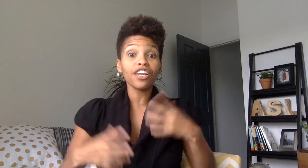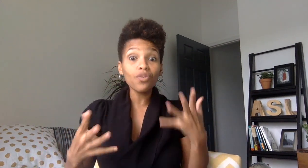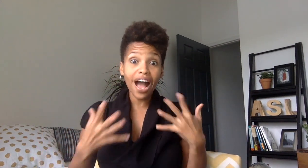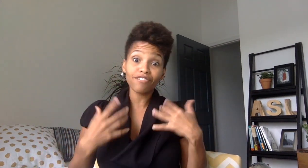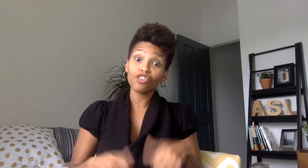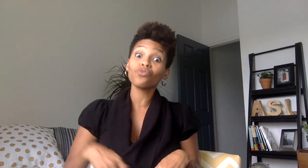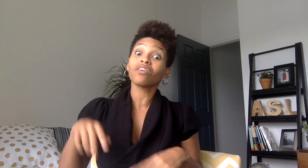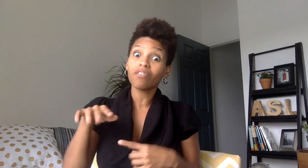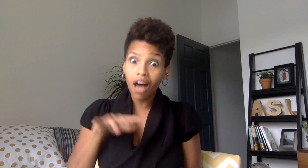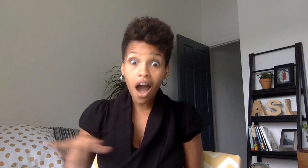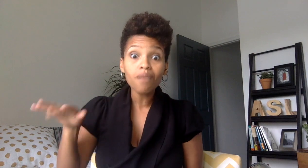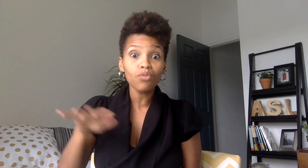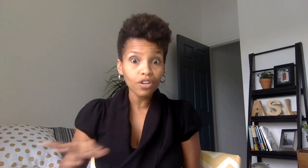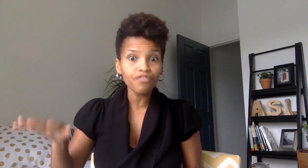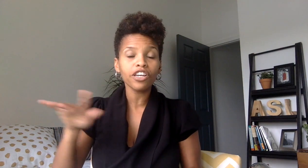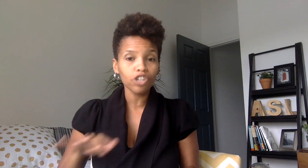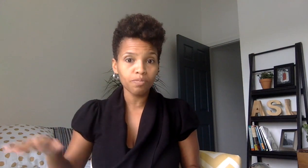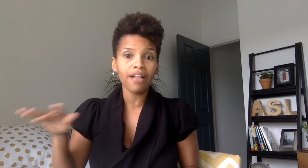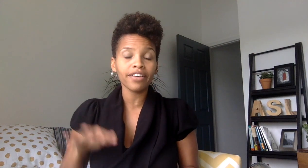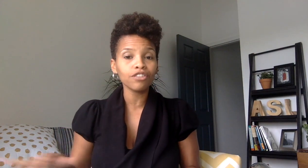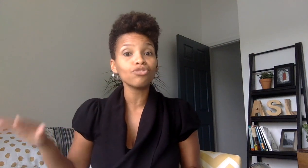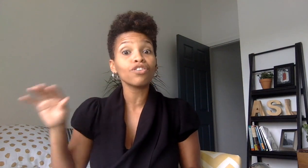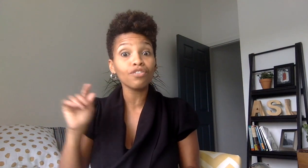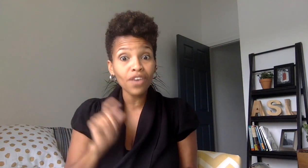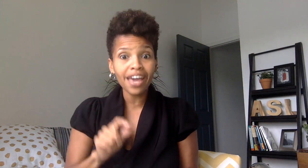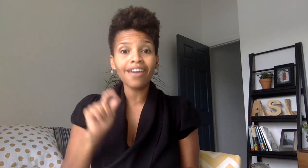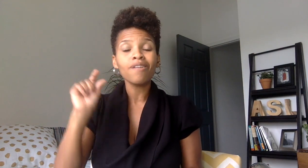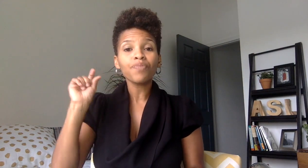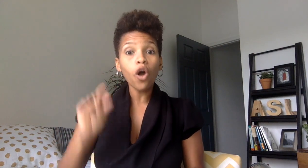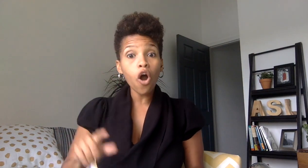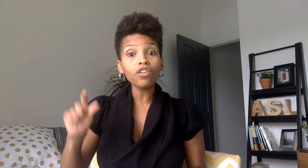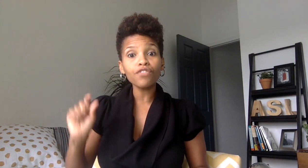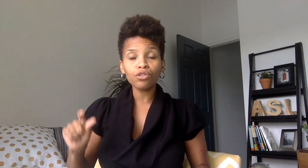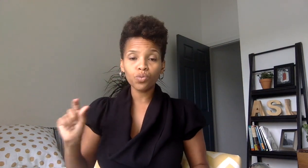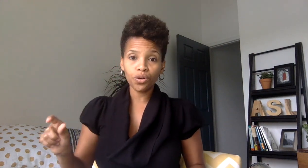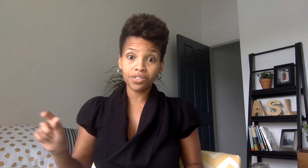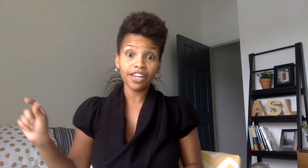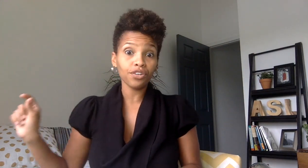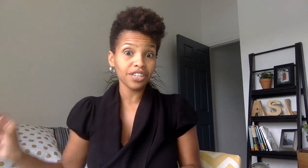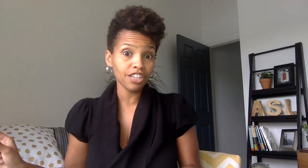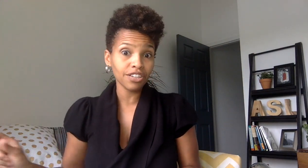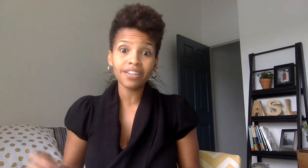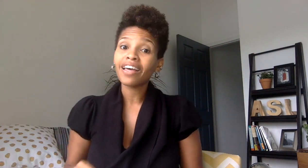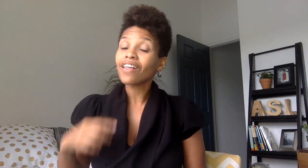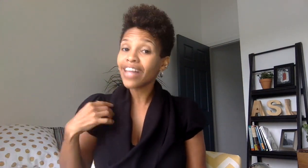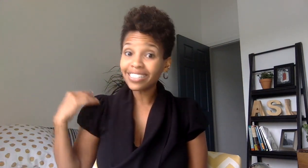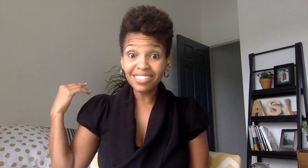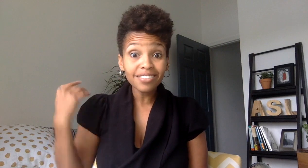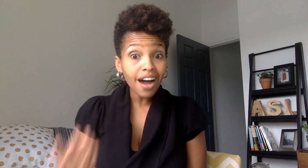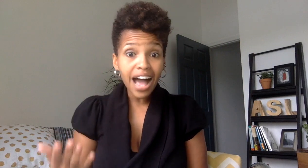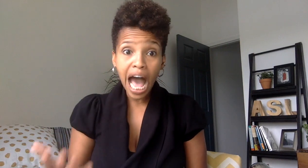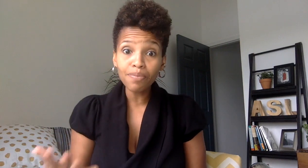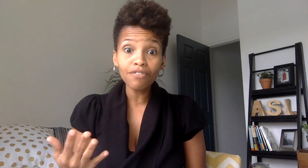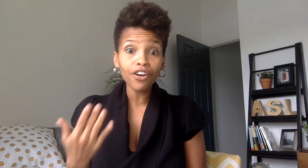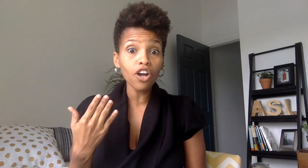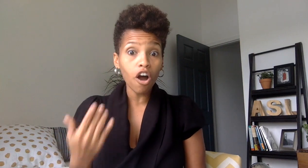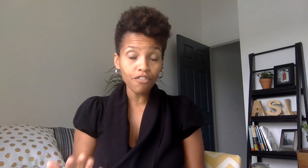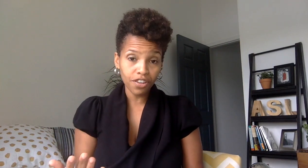you have to do a lot more fingerspelling to convey all of those words that you're hearing that does not happen very often